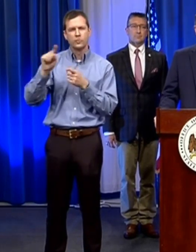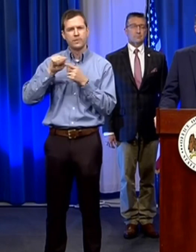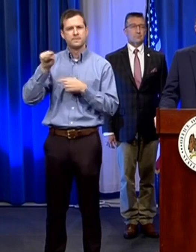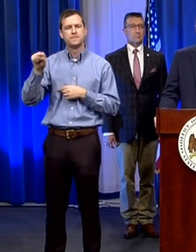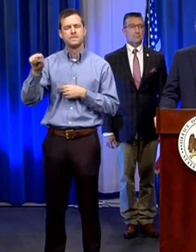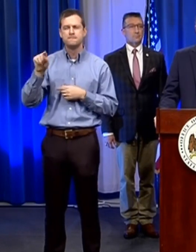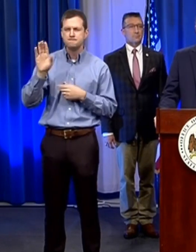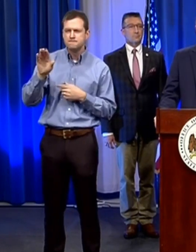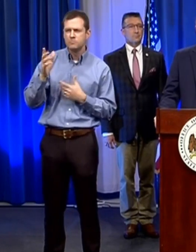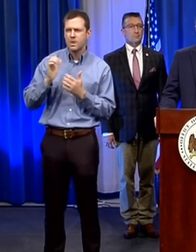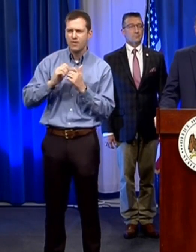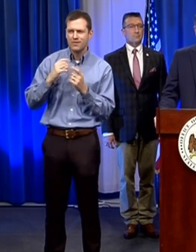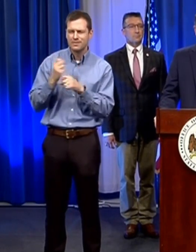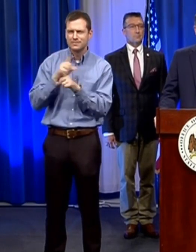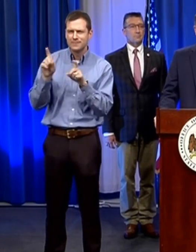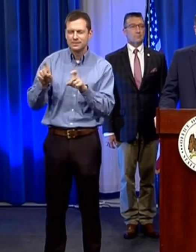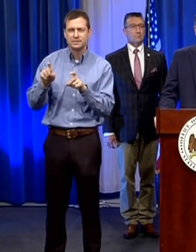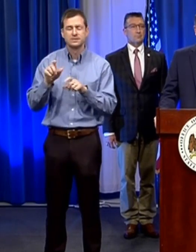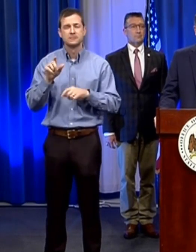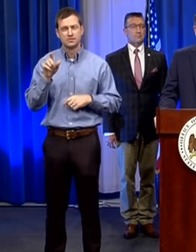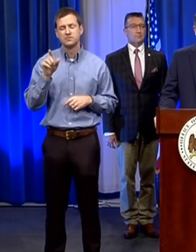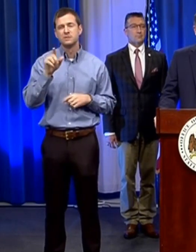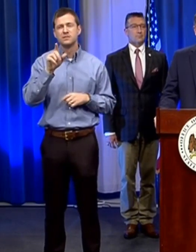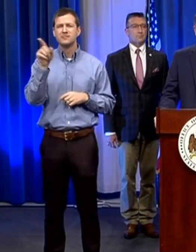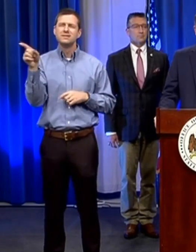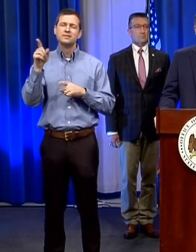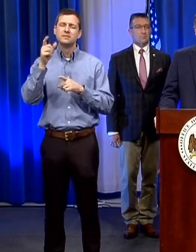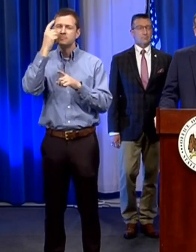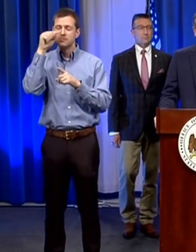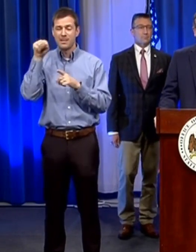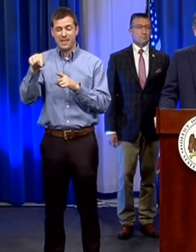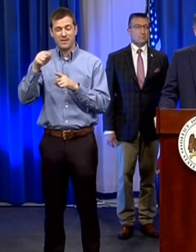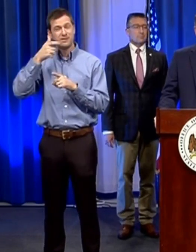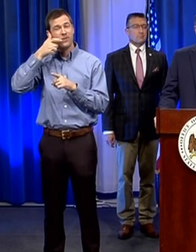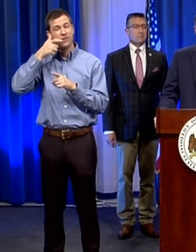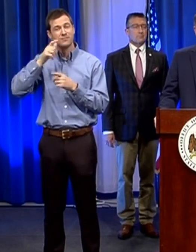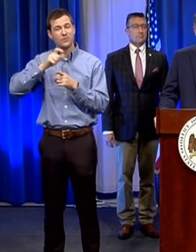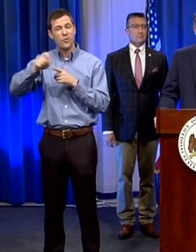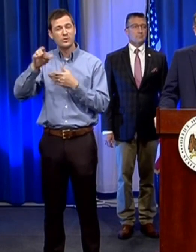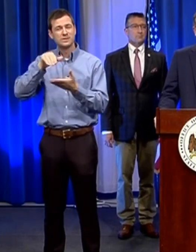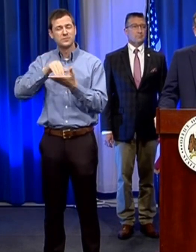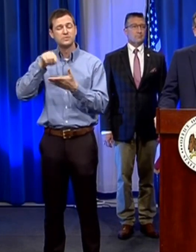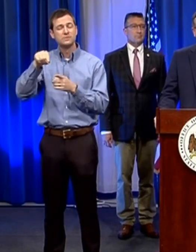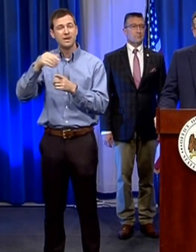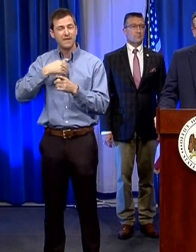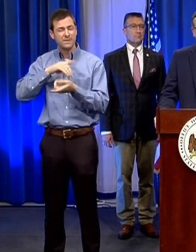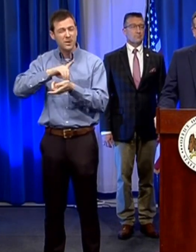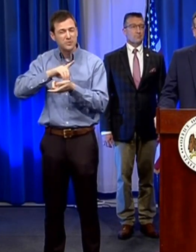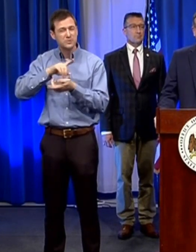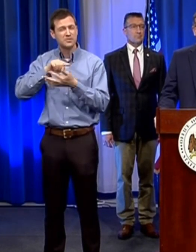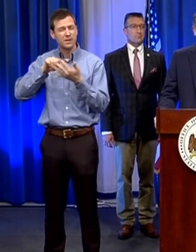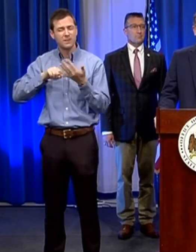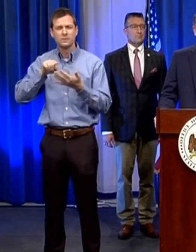and get information on how they could obtain that this is not a medical information call line to talk to a physician or to get a diagnosis but